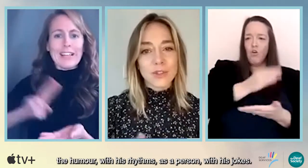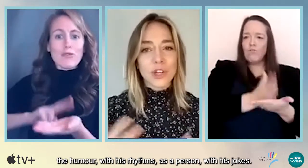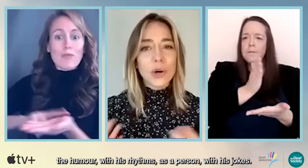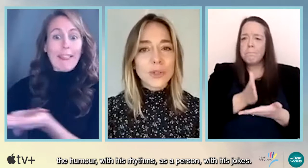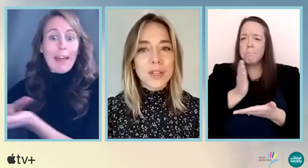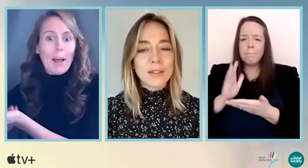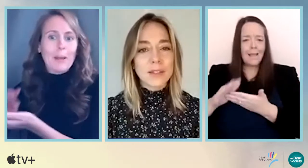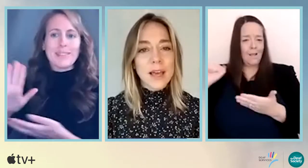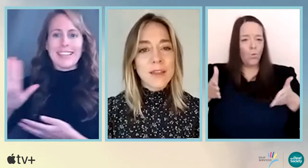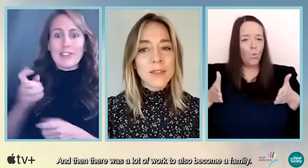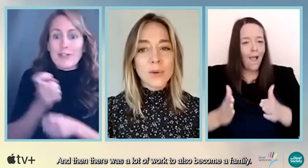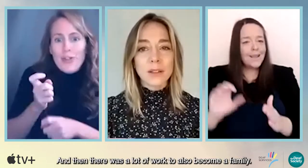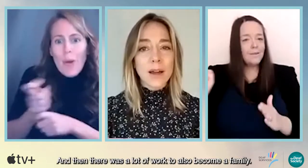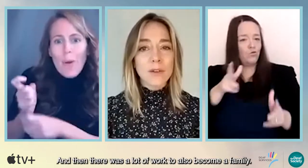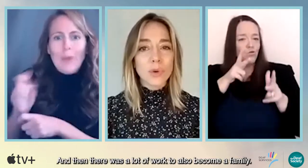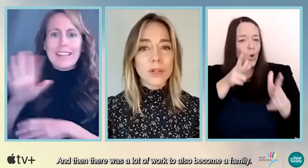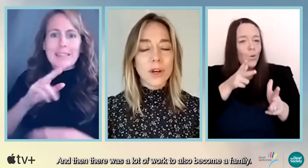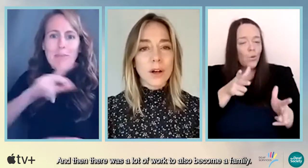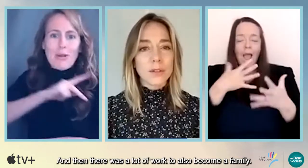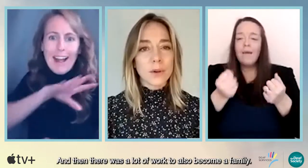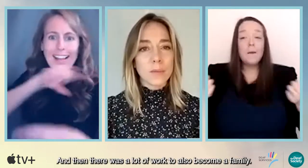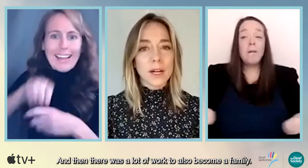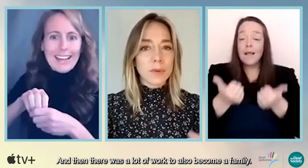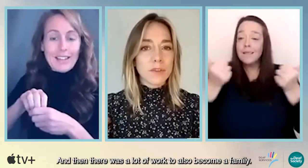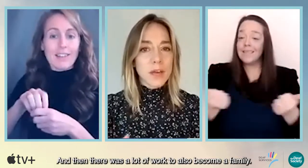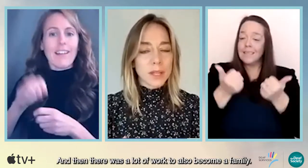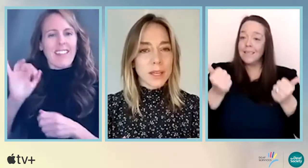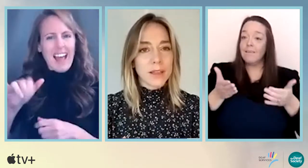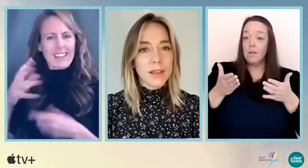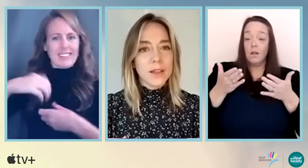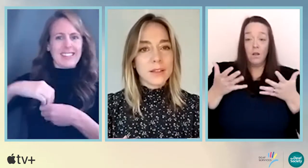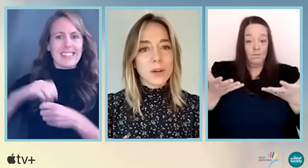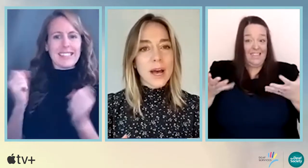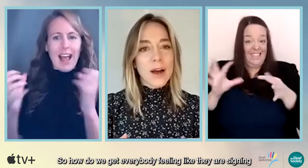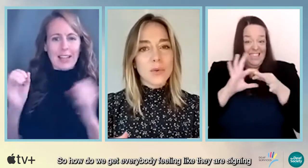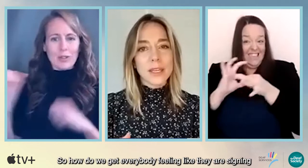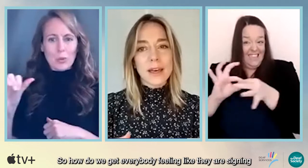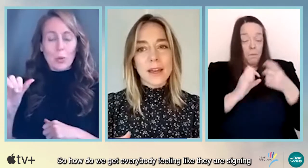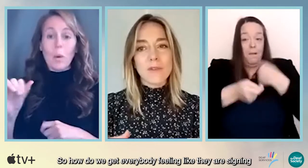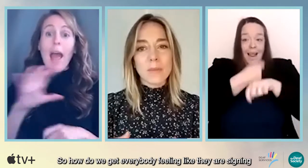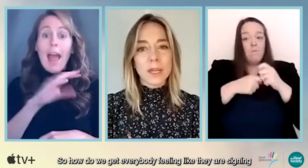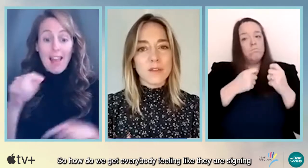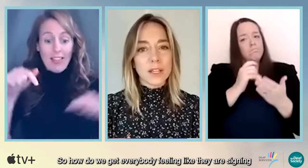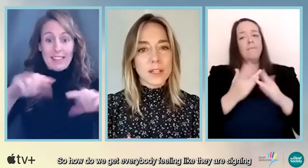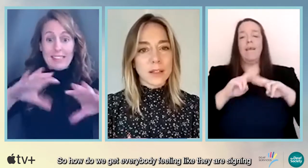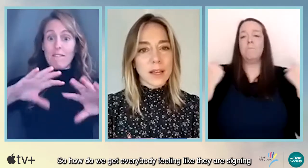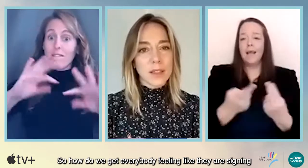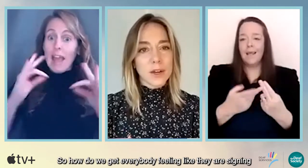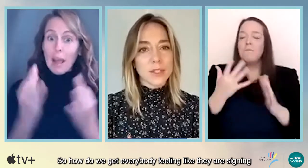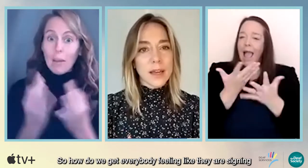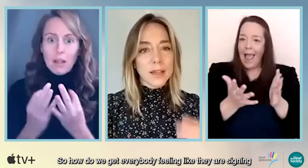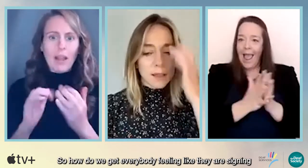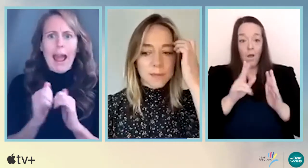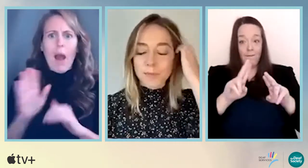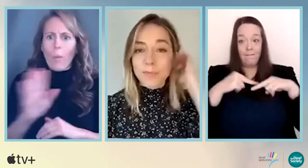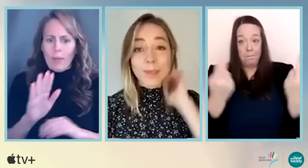his jokes. And, and then there was a lot of work to also become a family. So how do we get everybody feeling like they